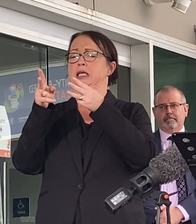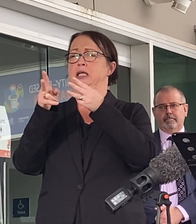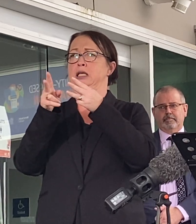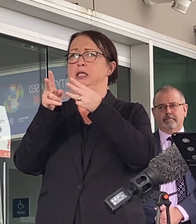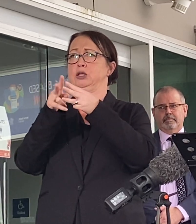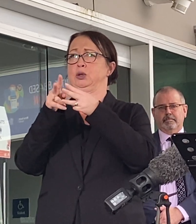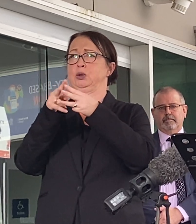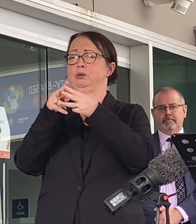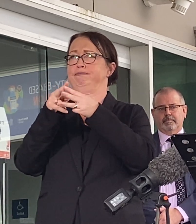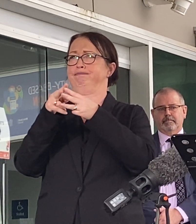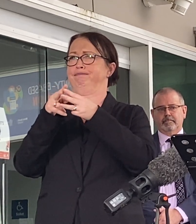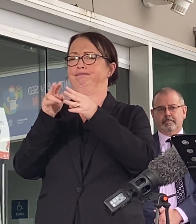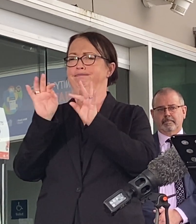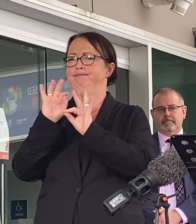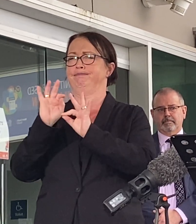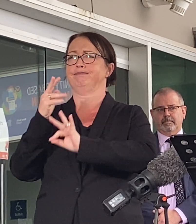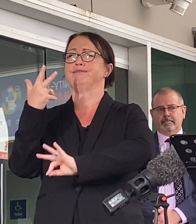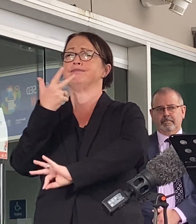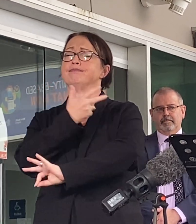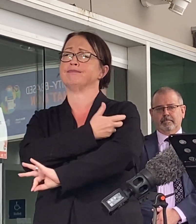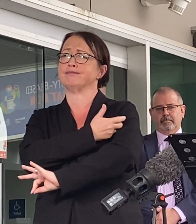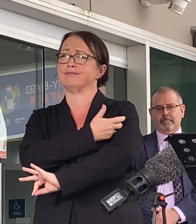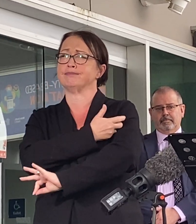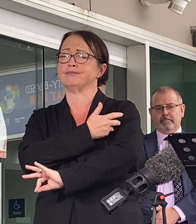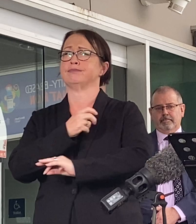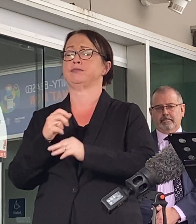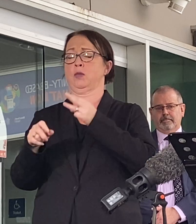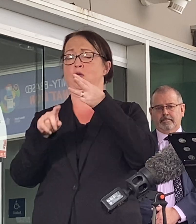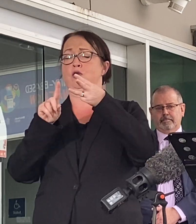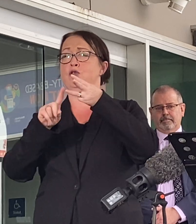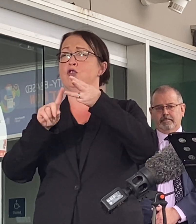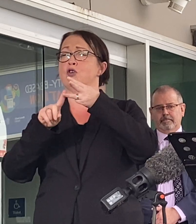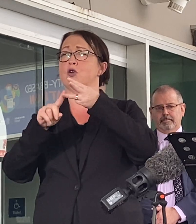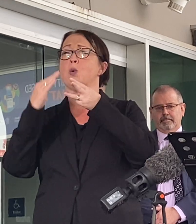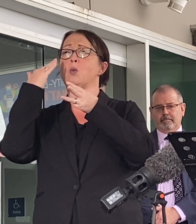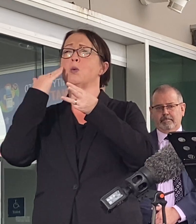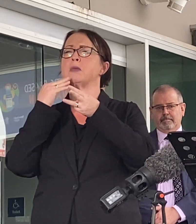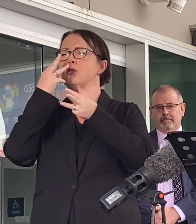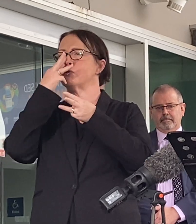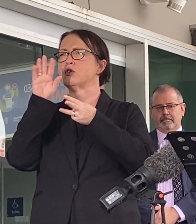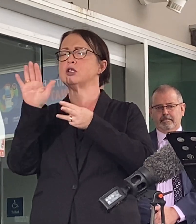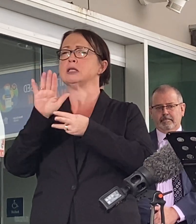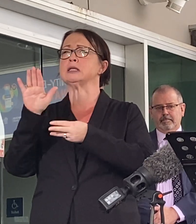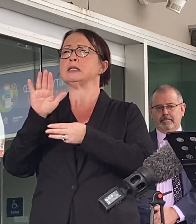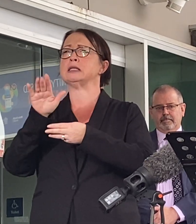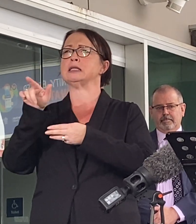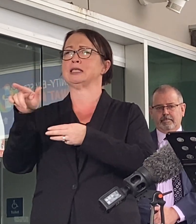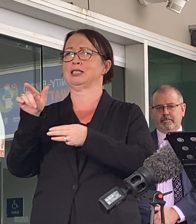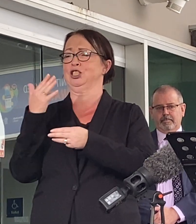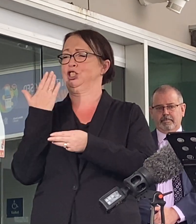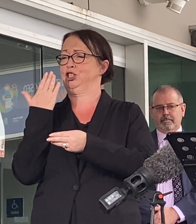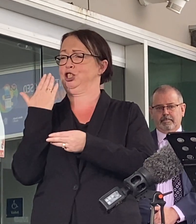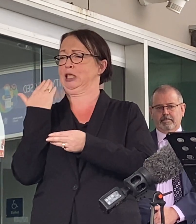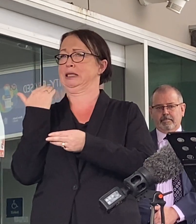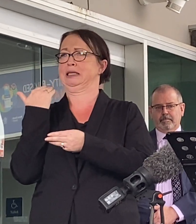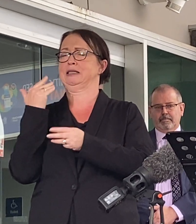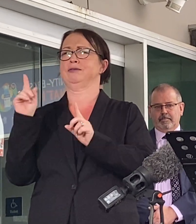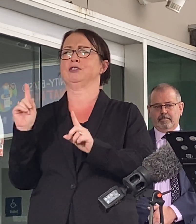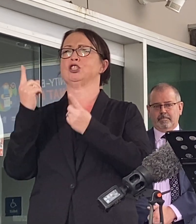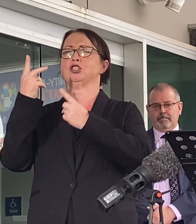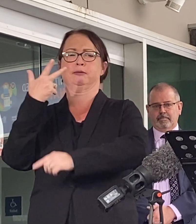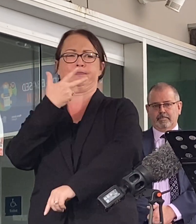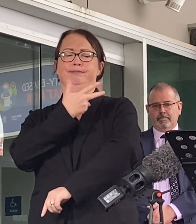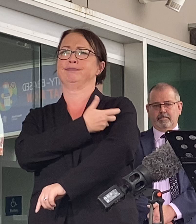unvaccinated. And the third case of the woman in her 30s had just received one dose